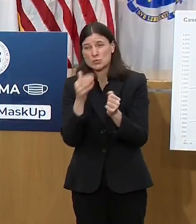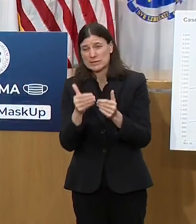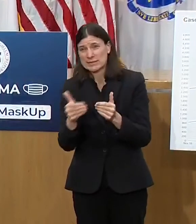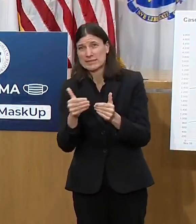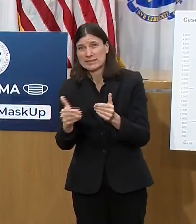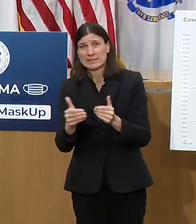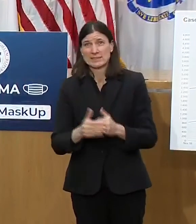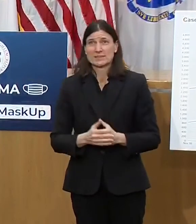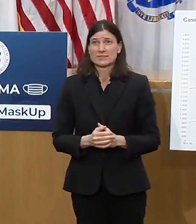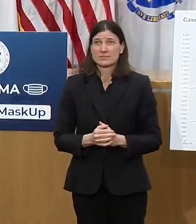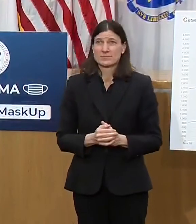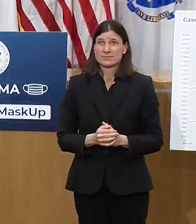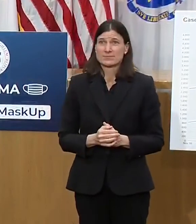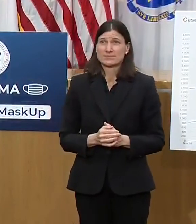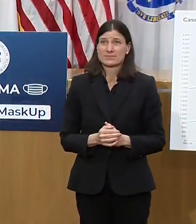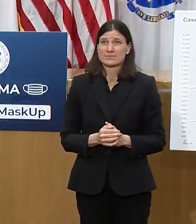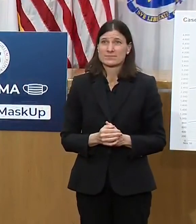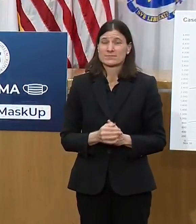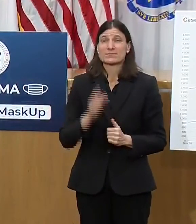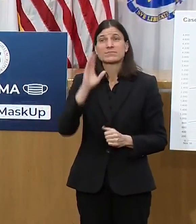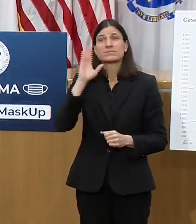and not letting our guard down